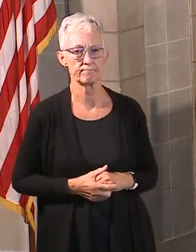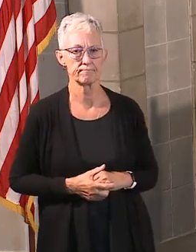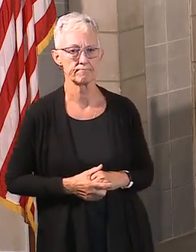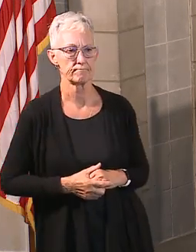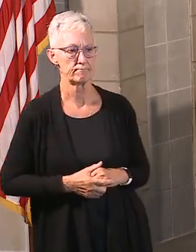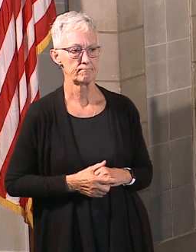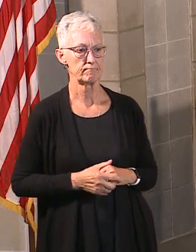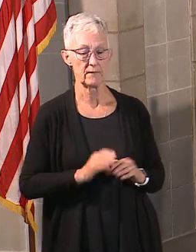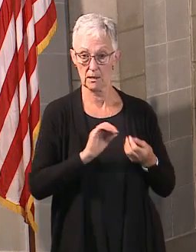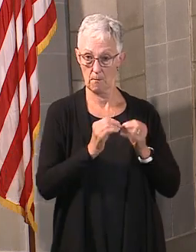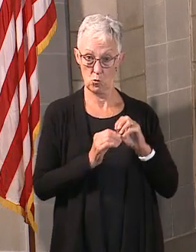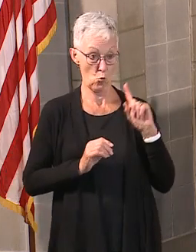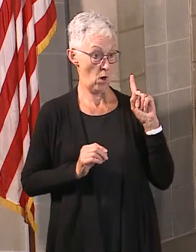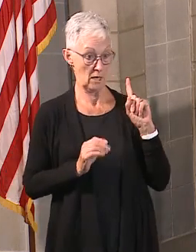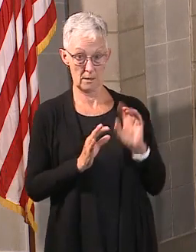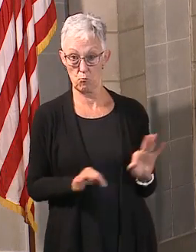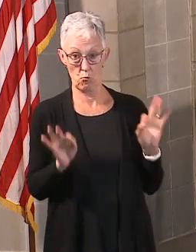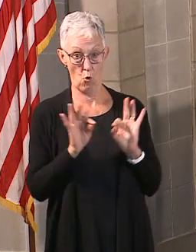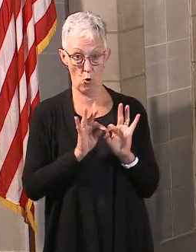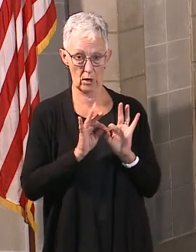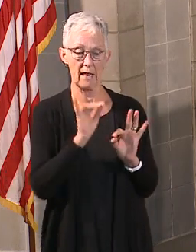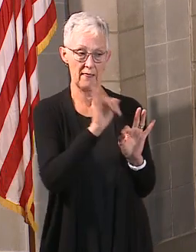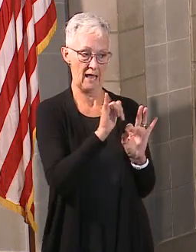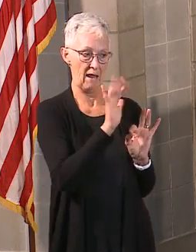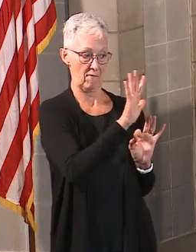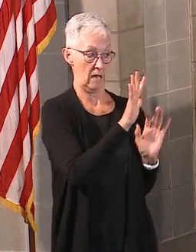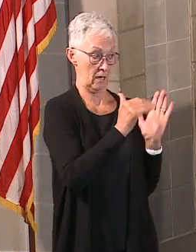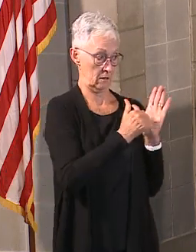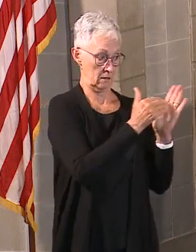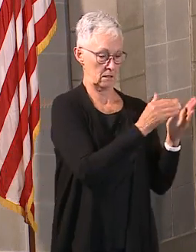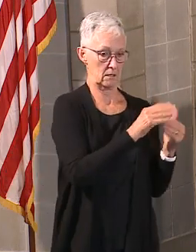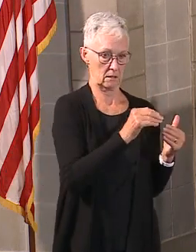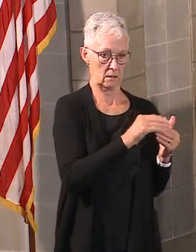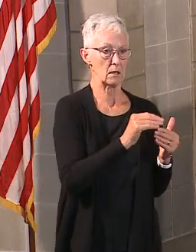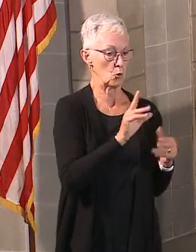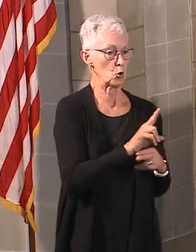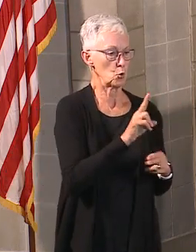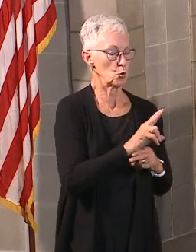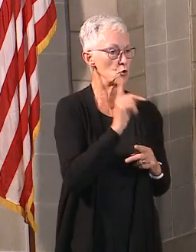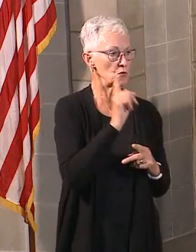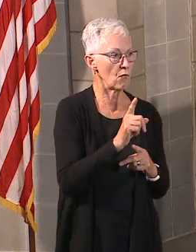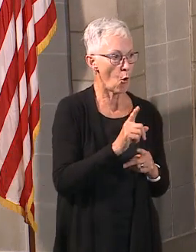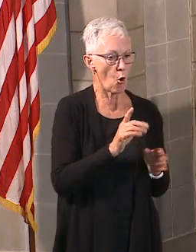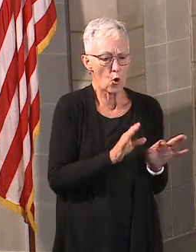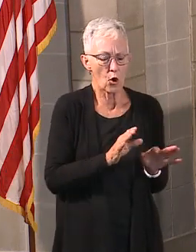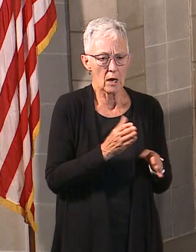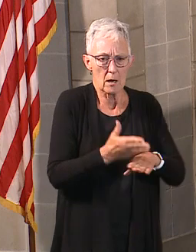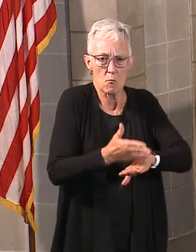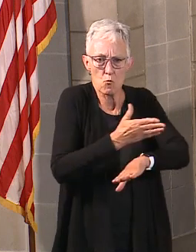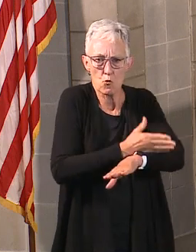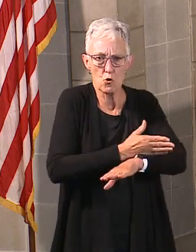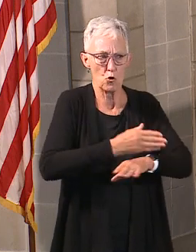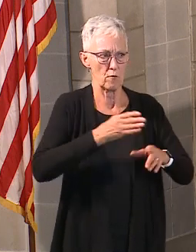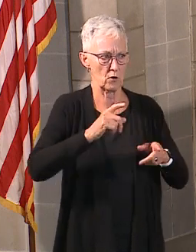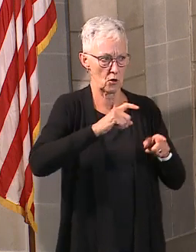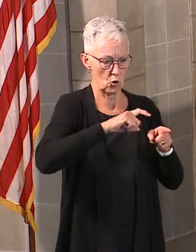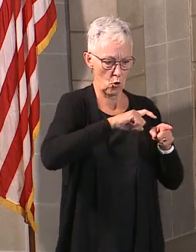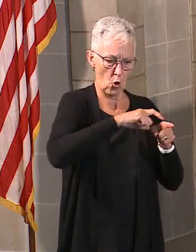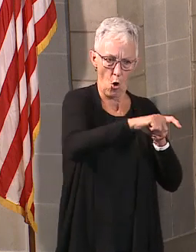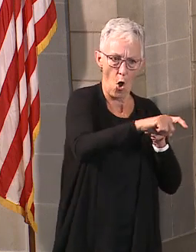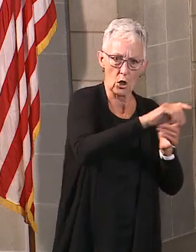be utilizing portions of that five million dollars to really improve call center staffing, education,